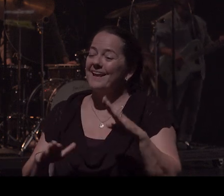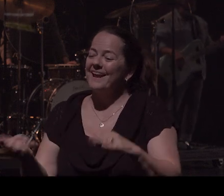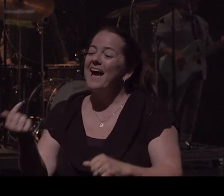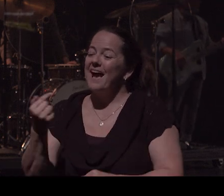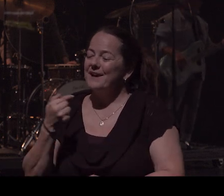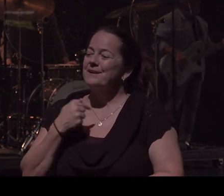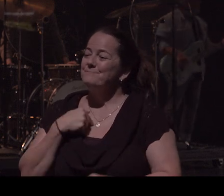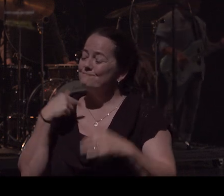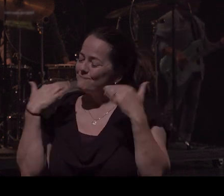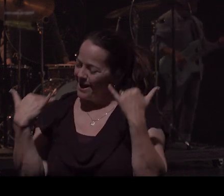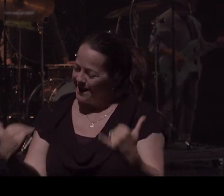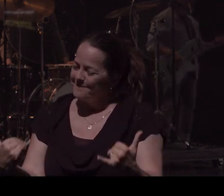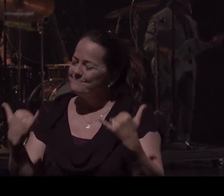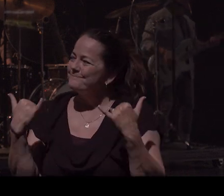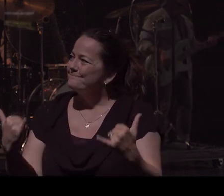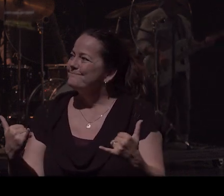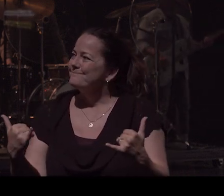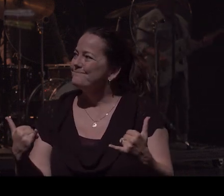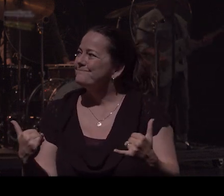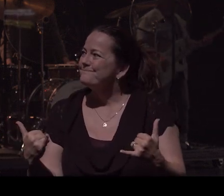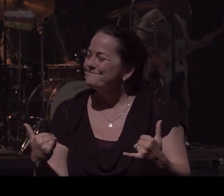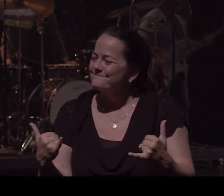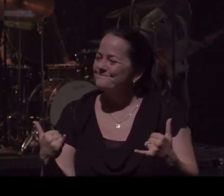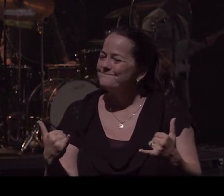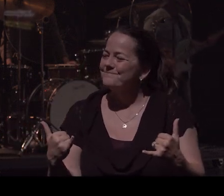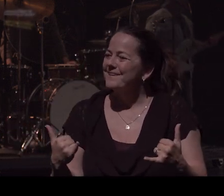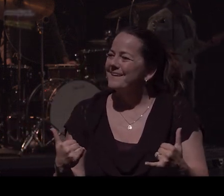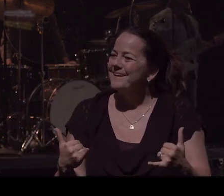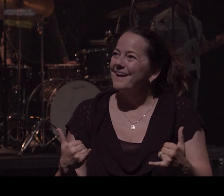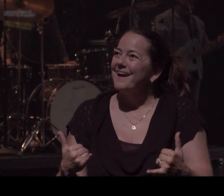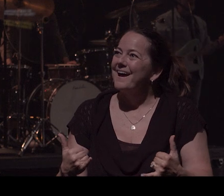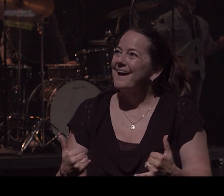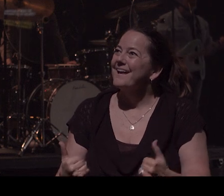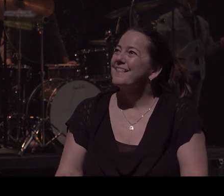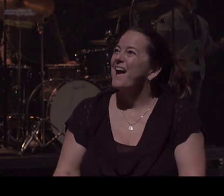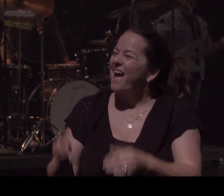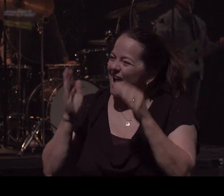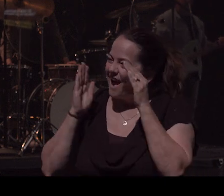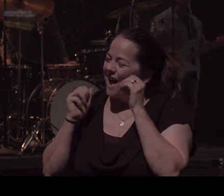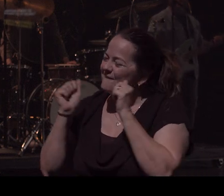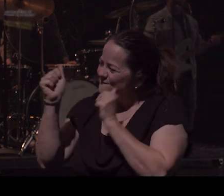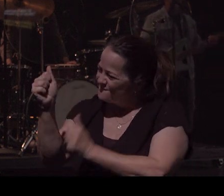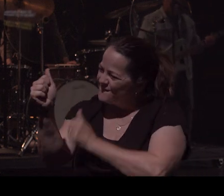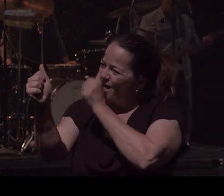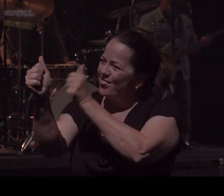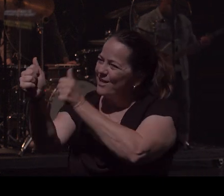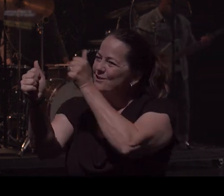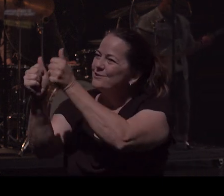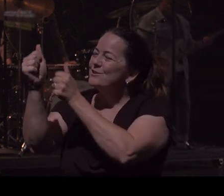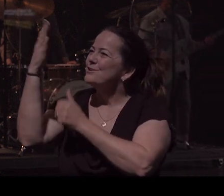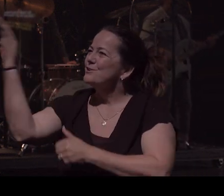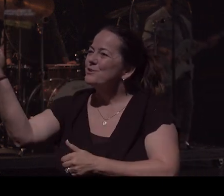Wouldn't hold you up, so there's nothing I can do to let you down